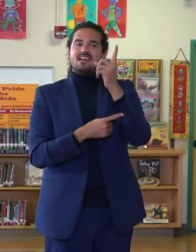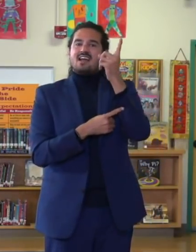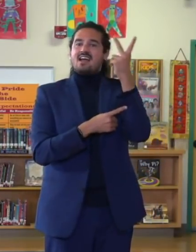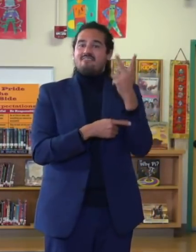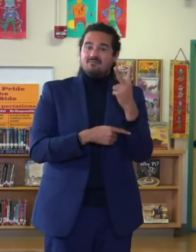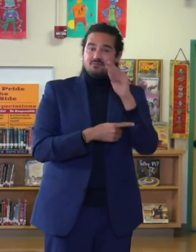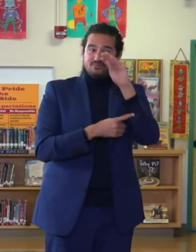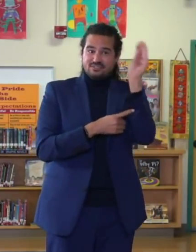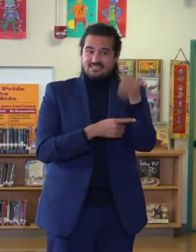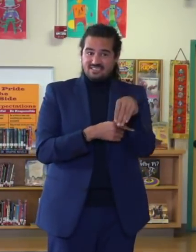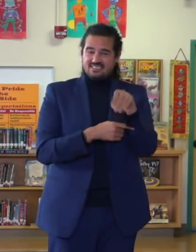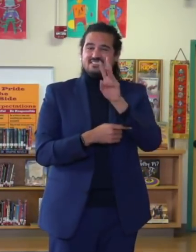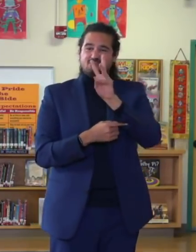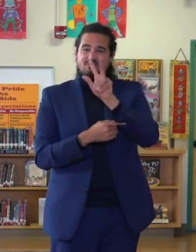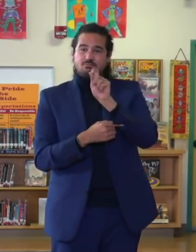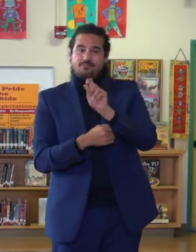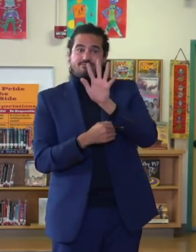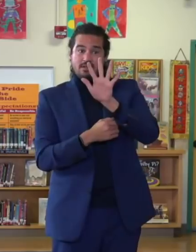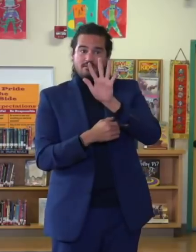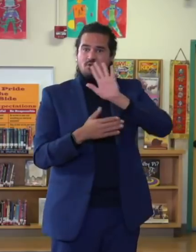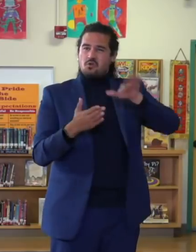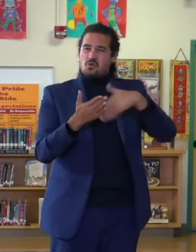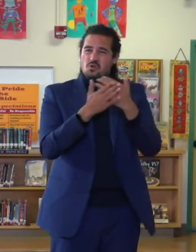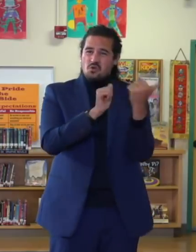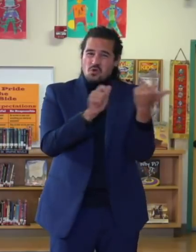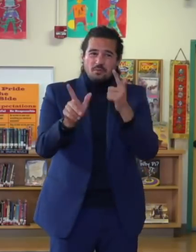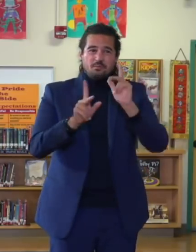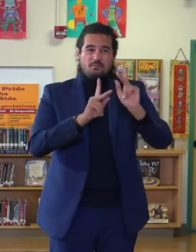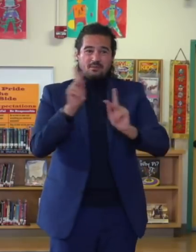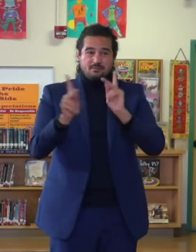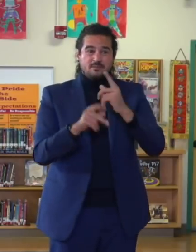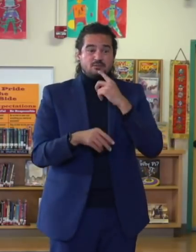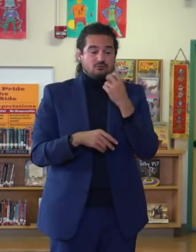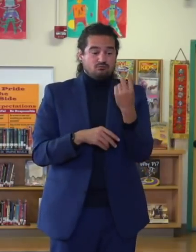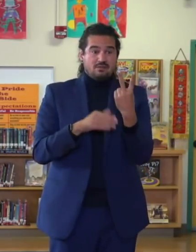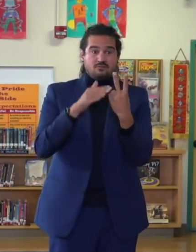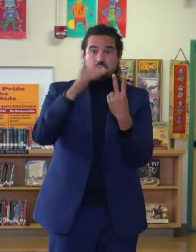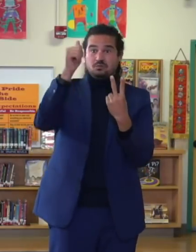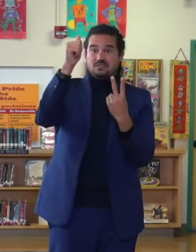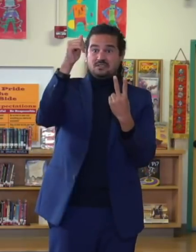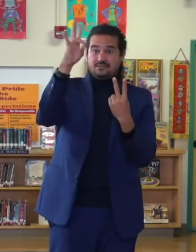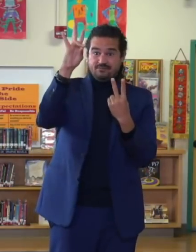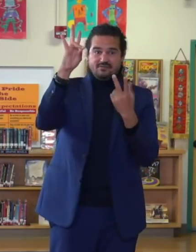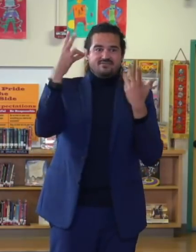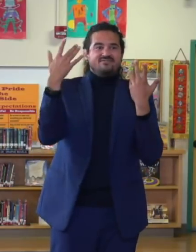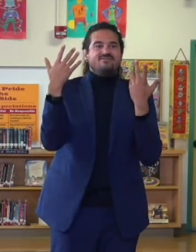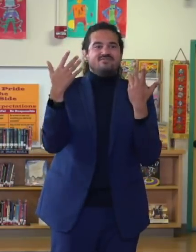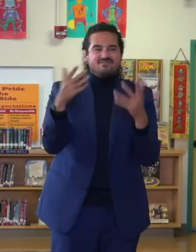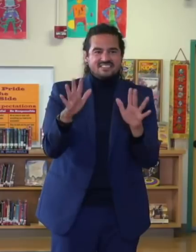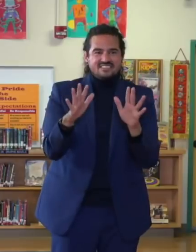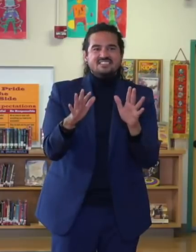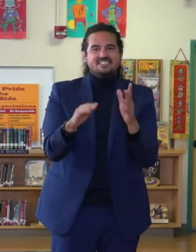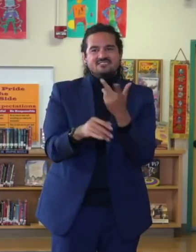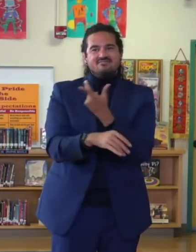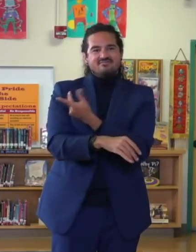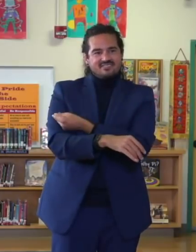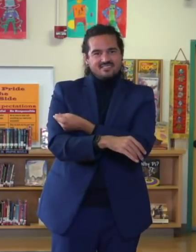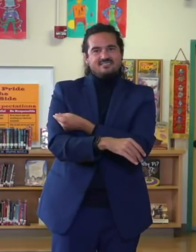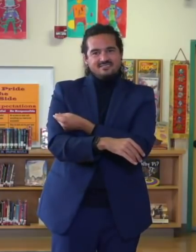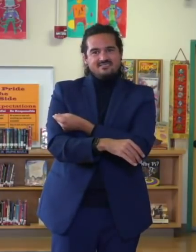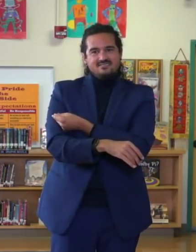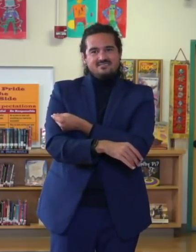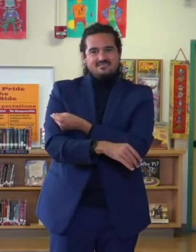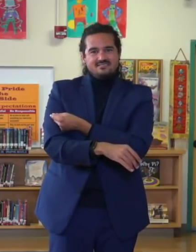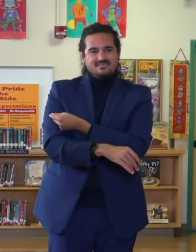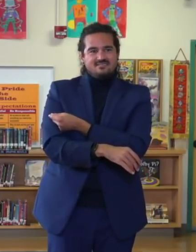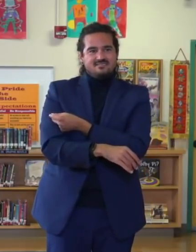our young cohort ages 12 to 17. But we have to do more than 84 percent of all eligible